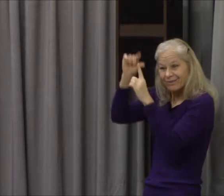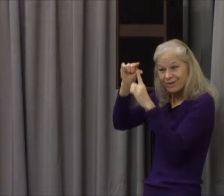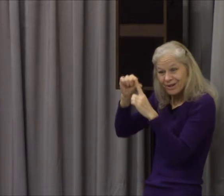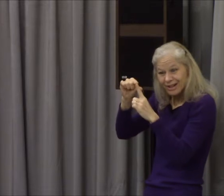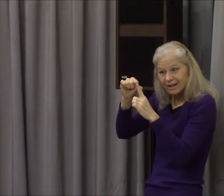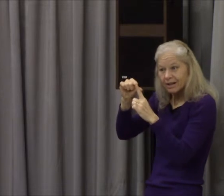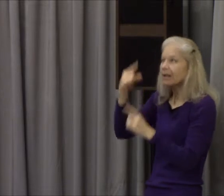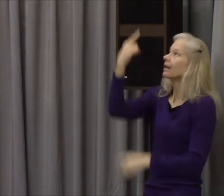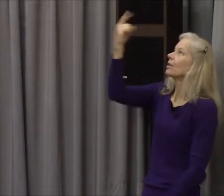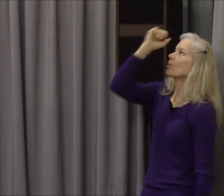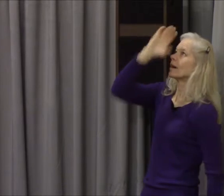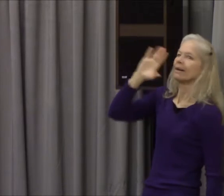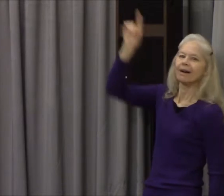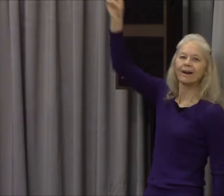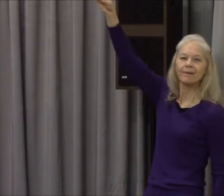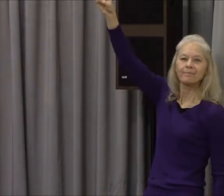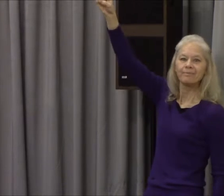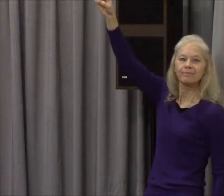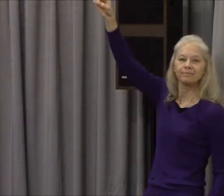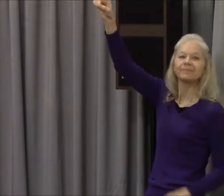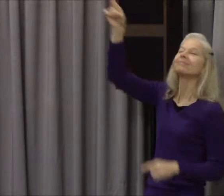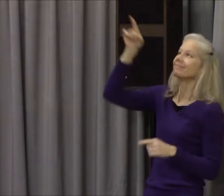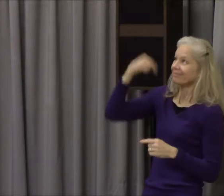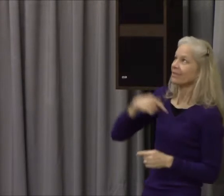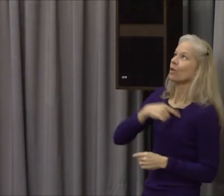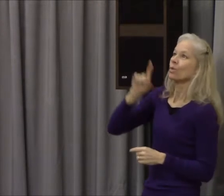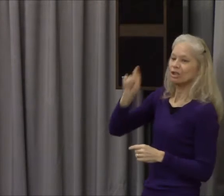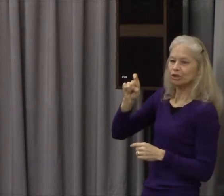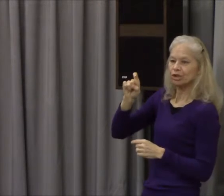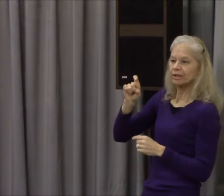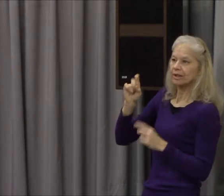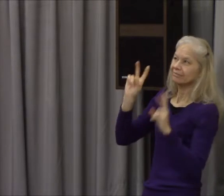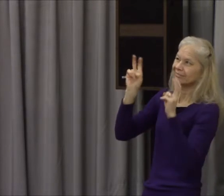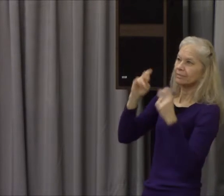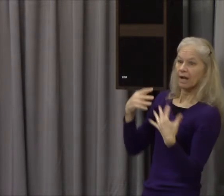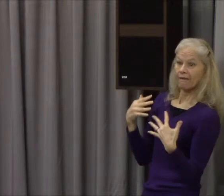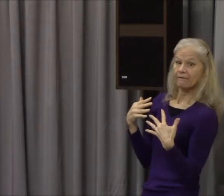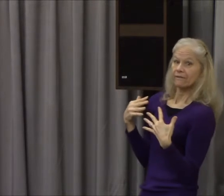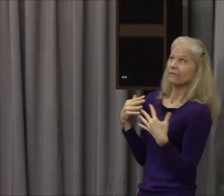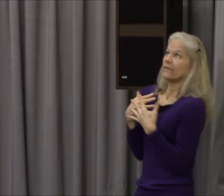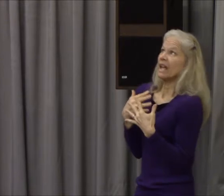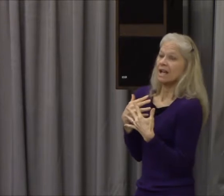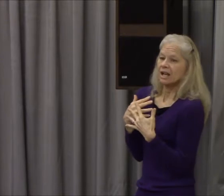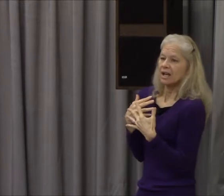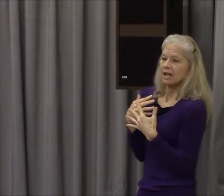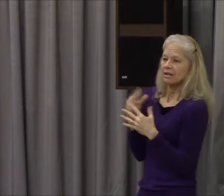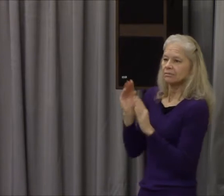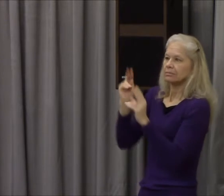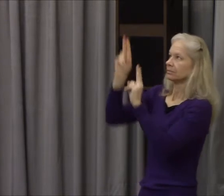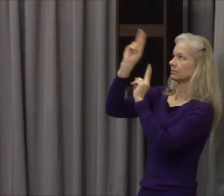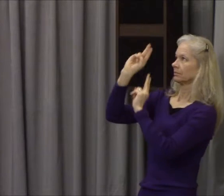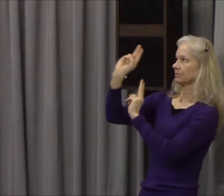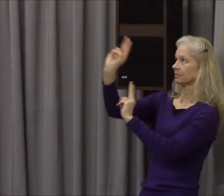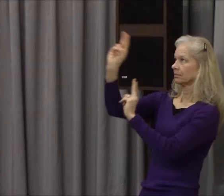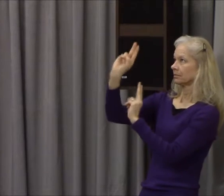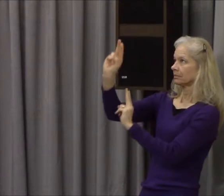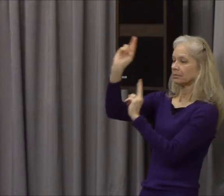He's the one true God that created the heaven and earth. He hasn't hidden himself. Rather, he's clearly shown himself to us.